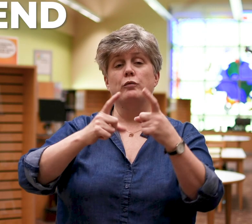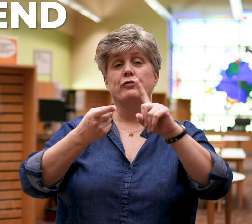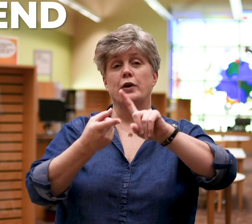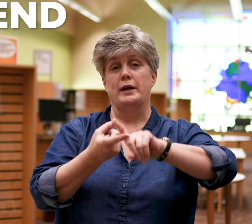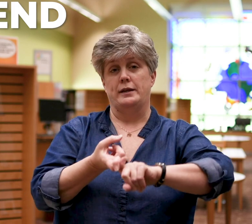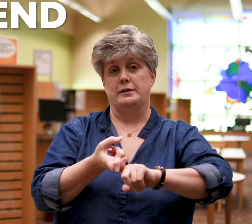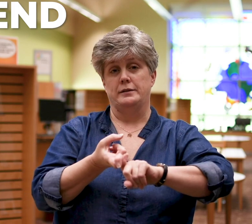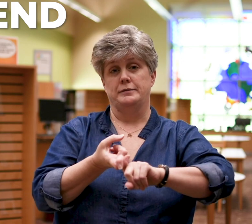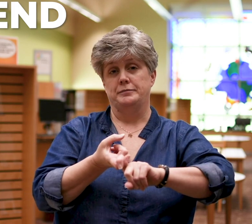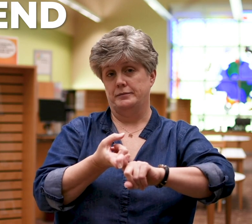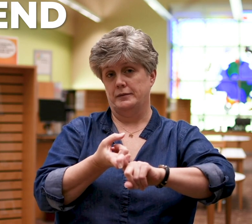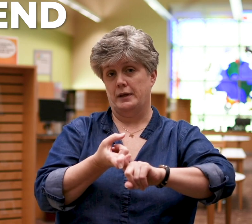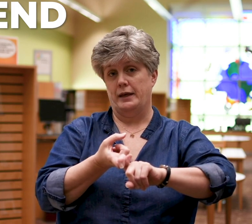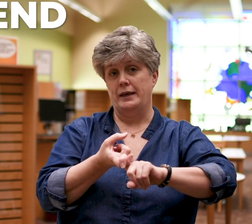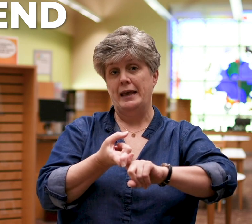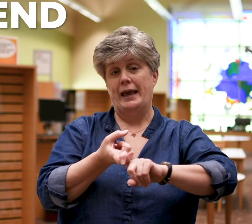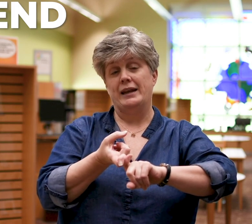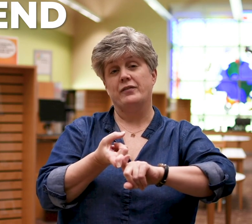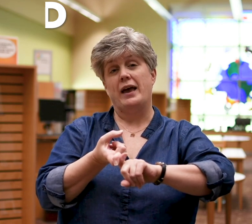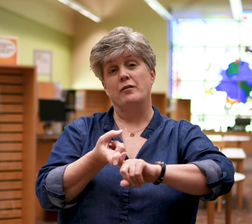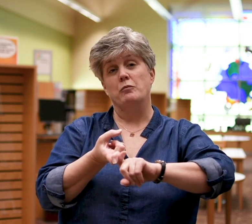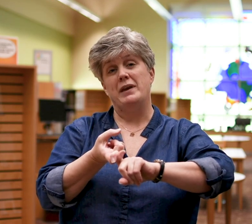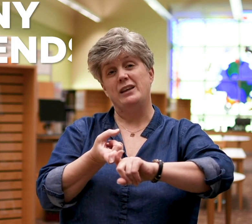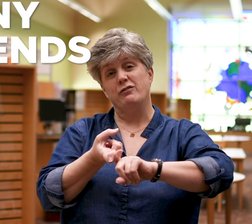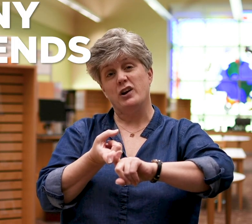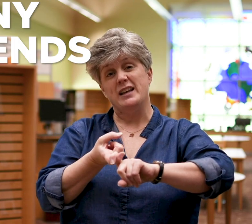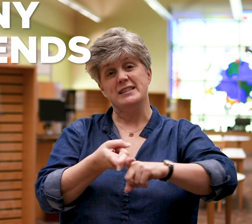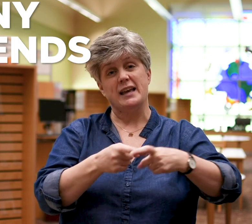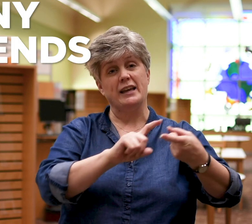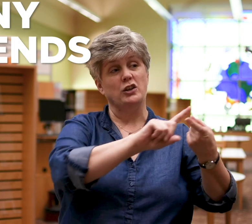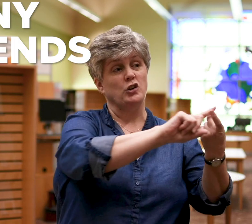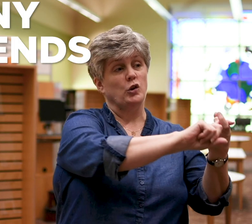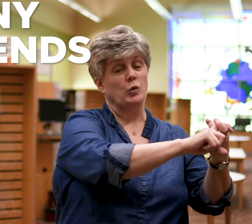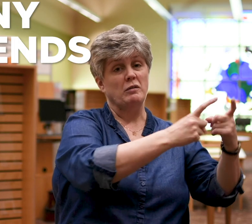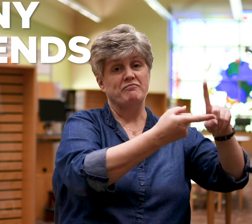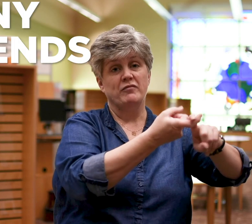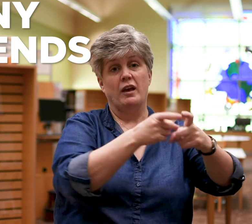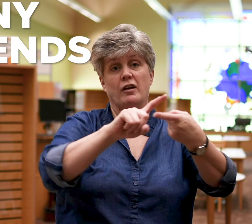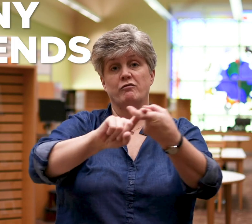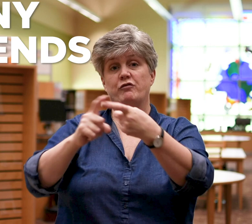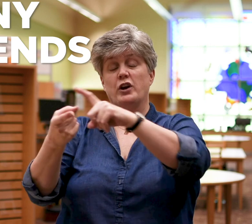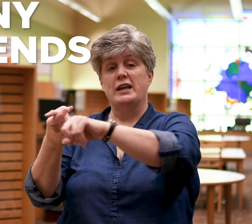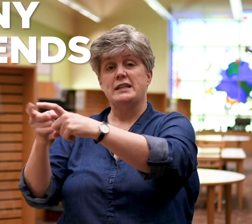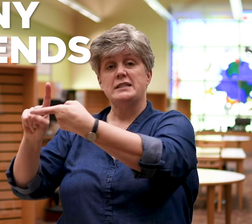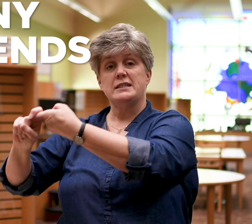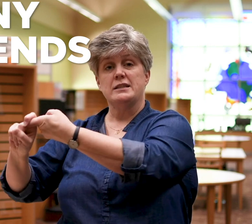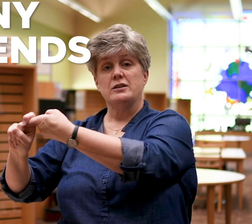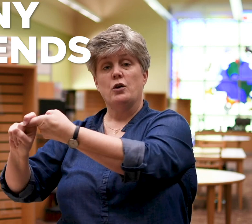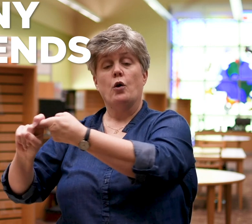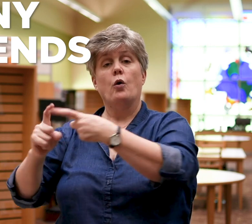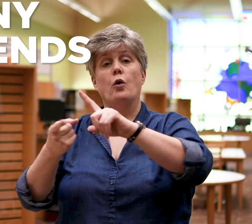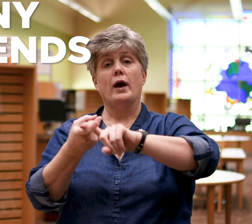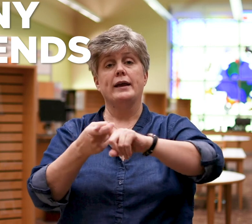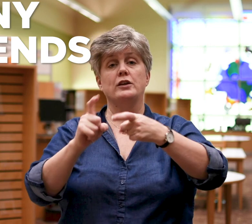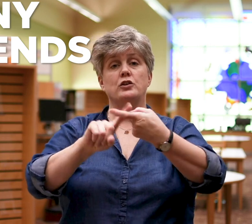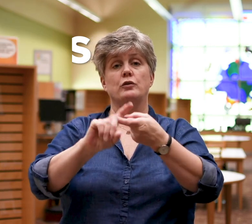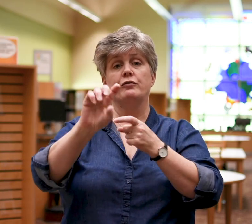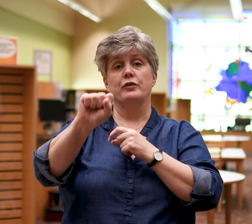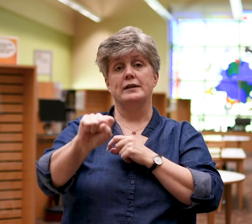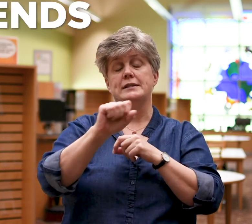friend okay and if I have many friends I can do friends or I can do friends